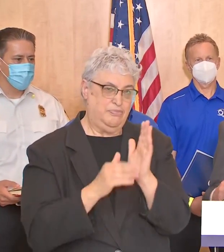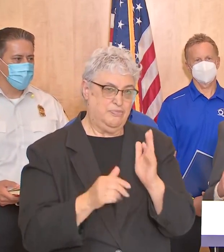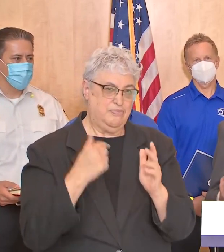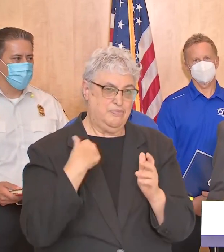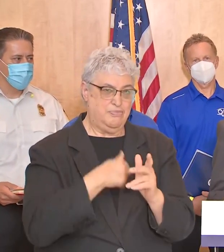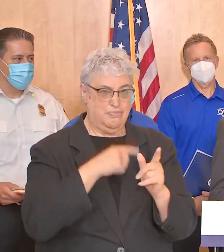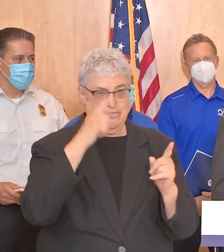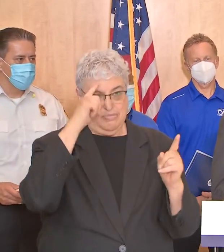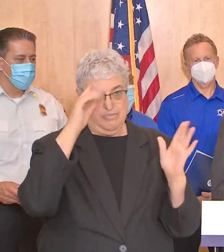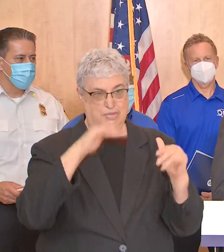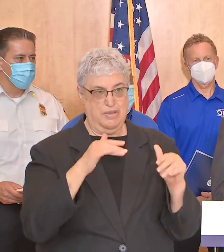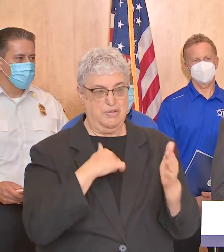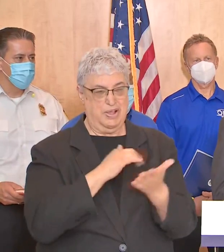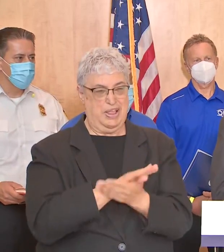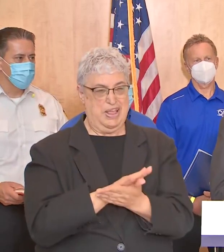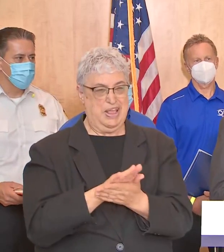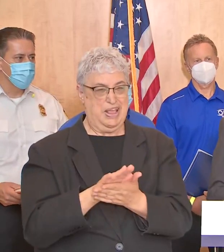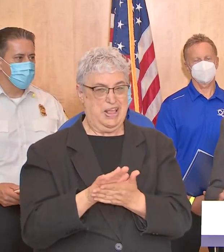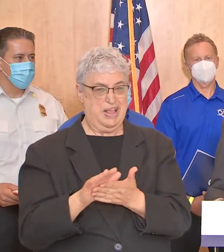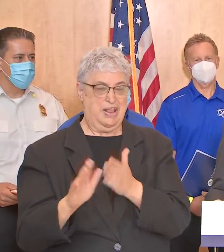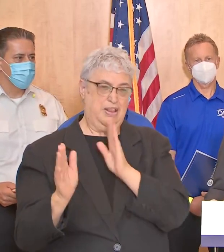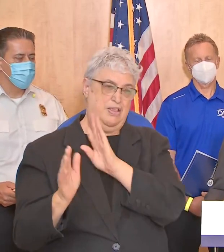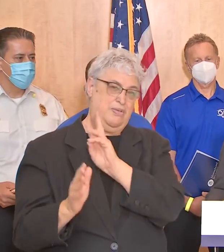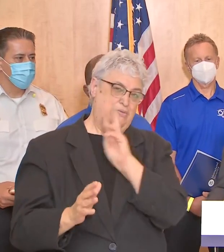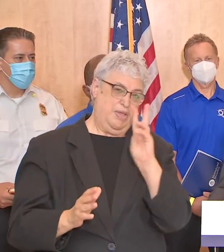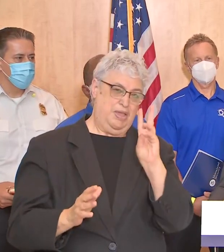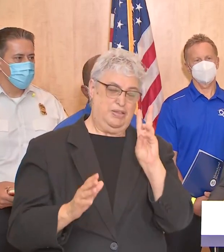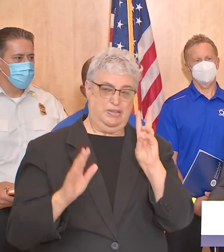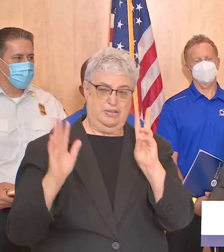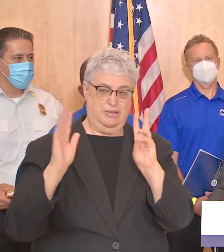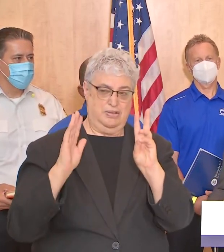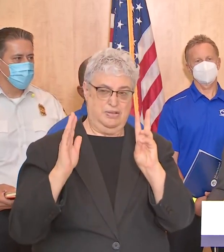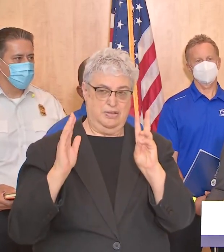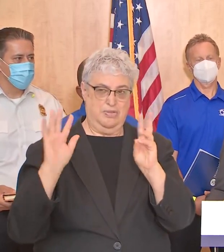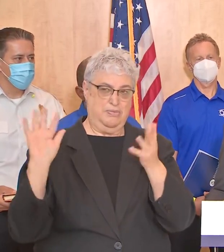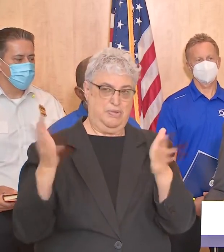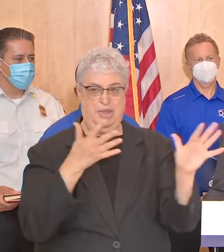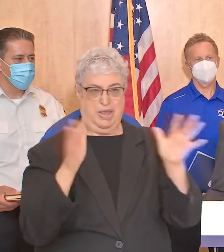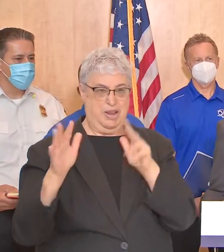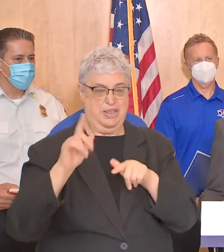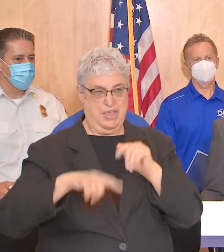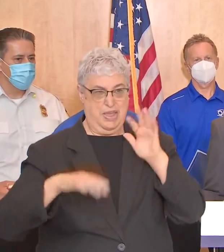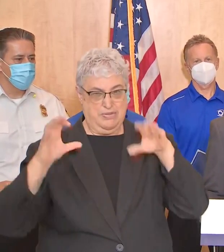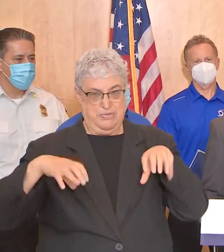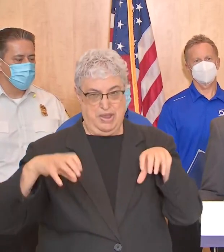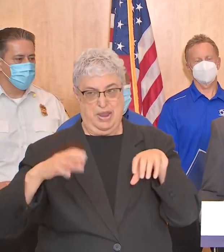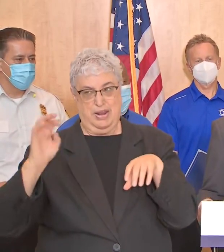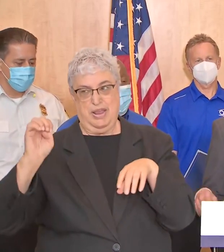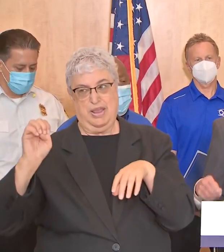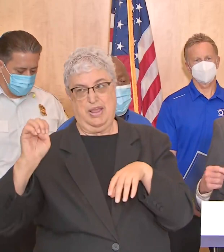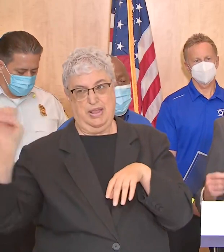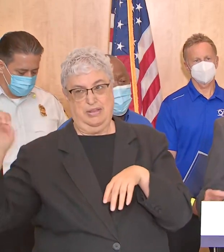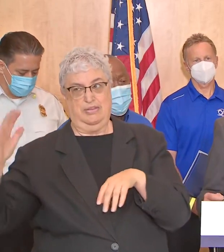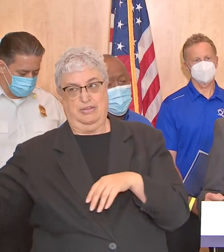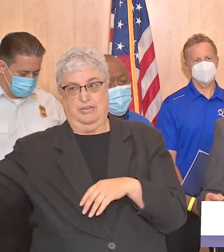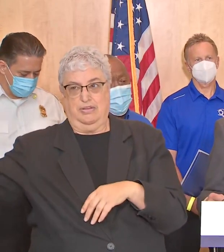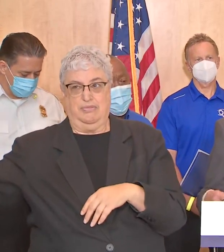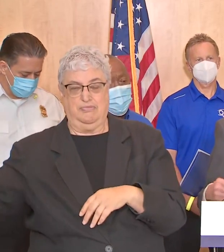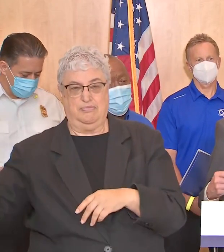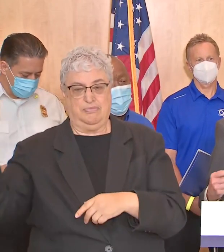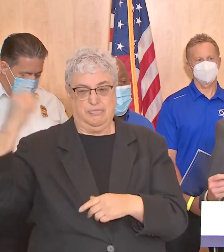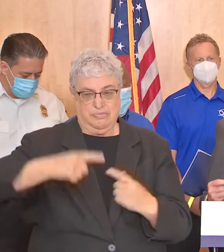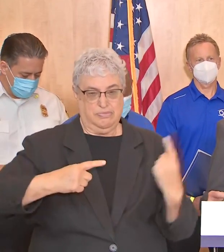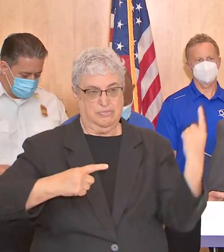this because we're on the clean side of it which is the west side more of a wind event than a rain event because of that you're going to see down